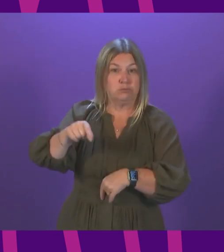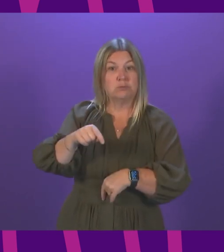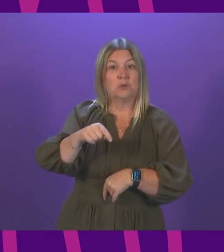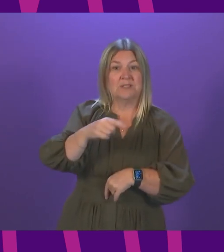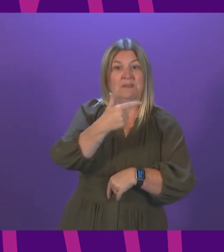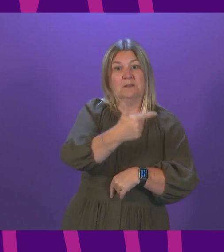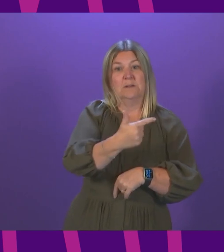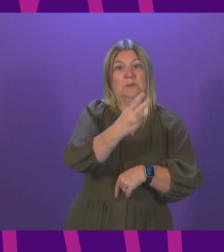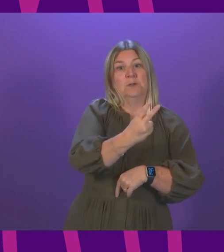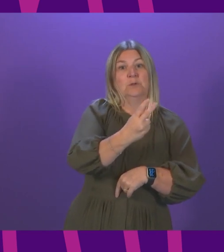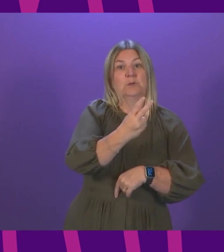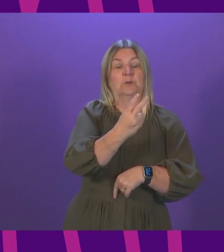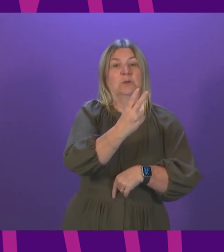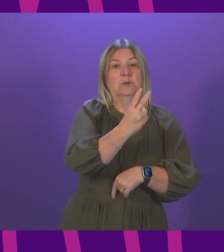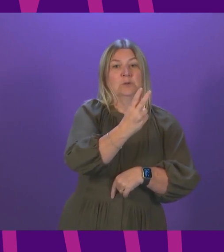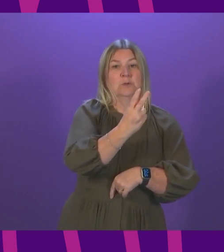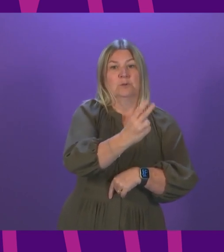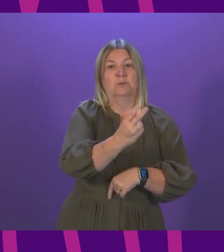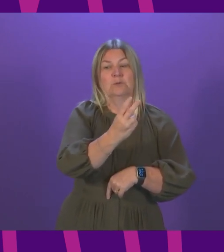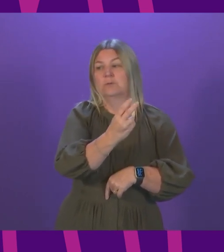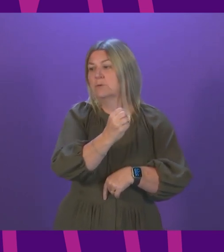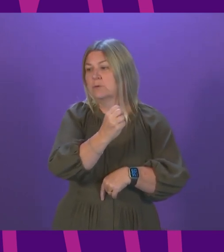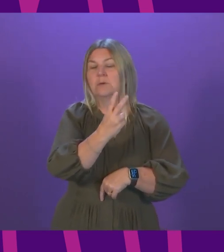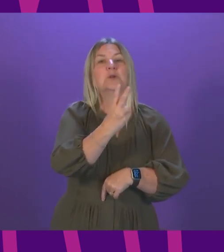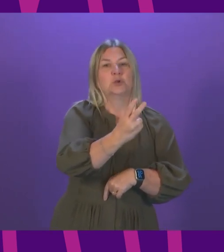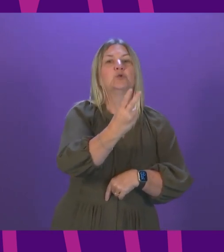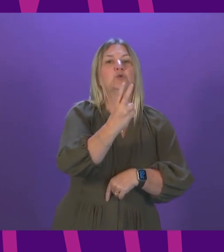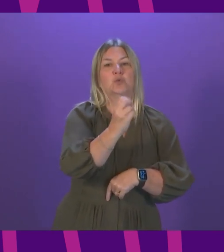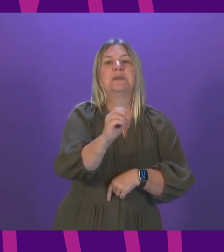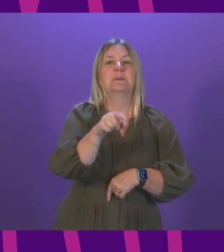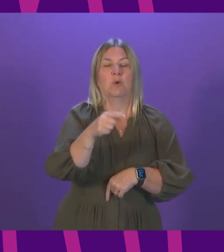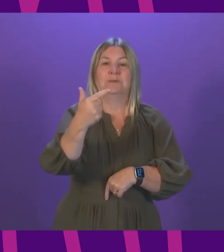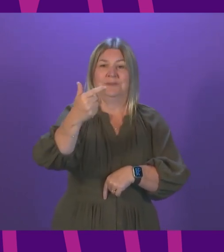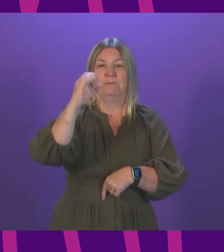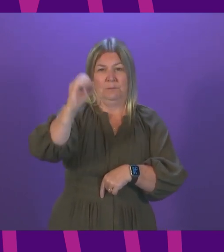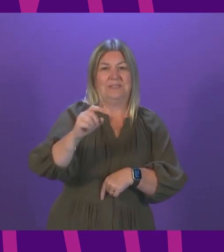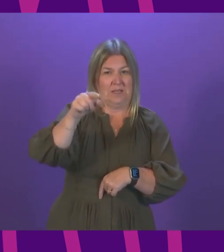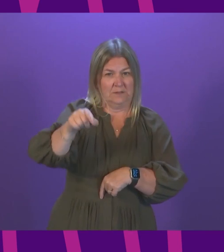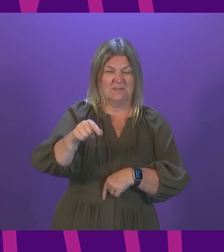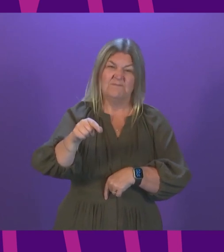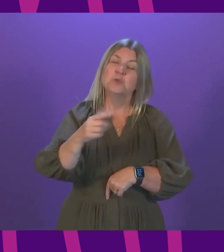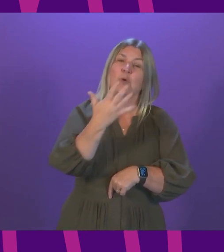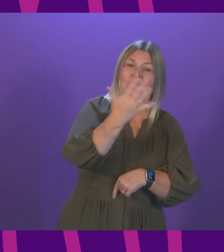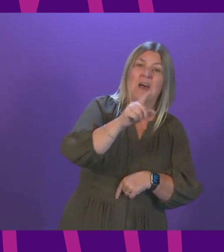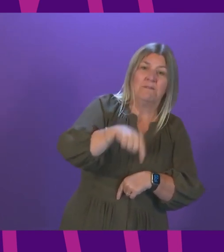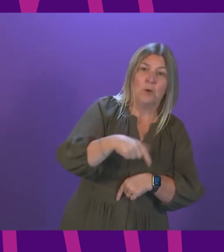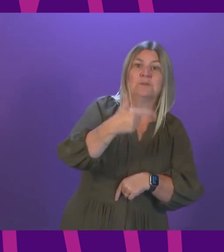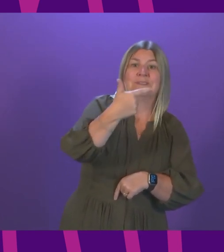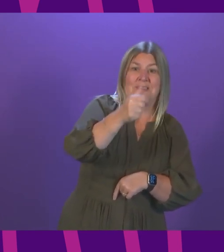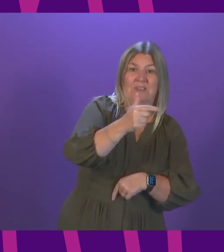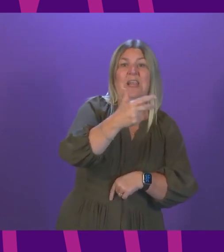incidents attended that month. In comparison to a figure of 5,788,